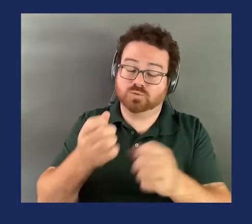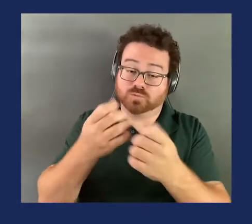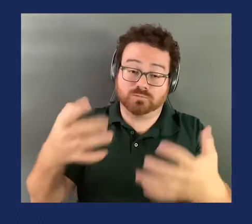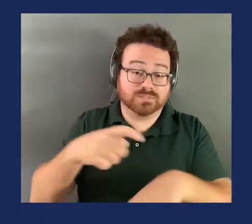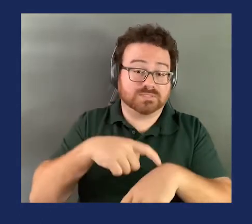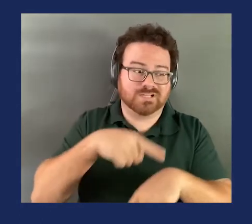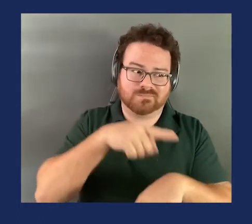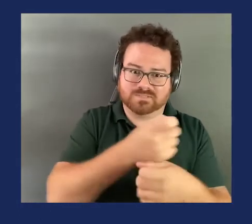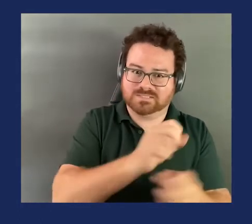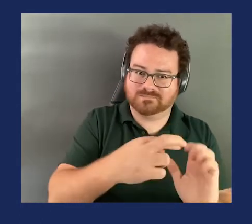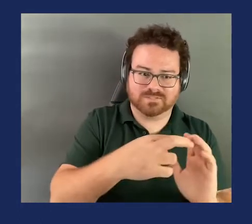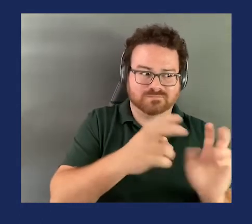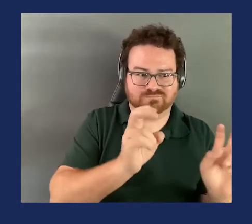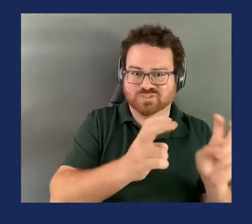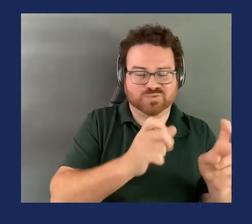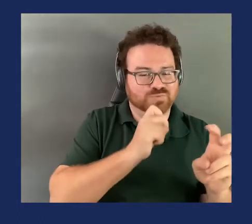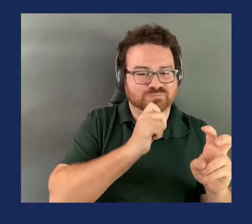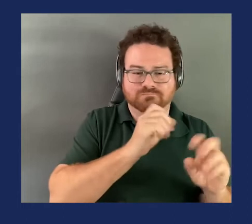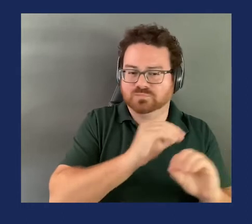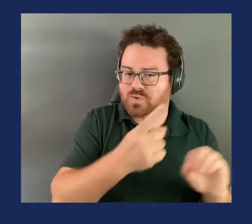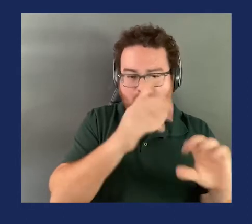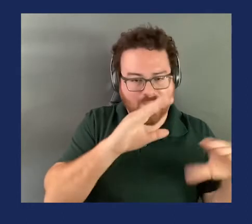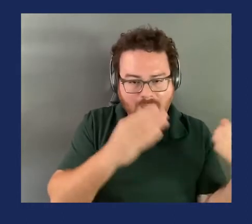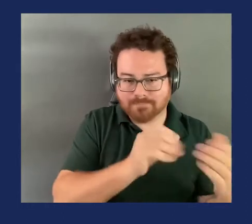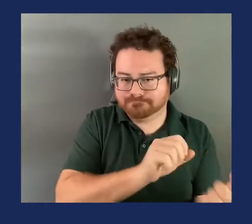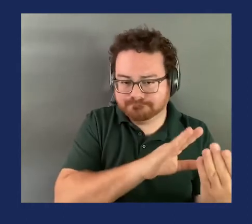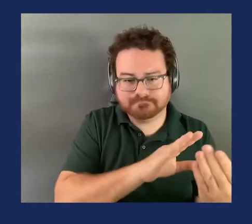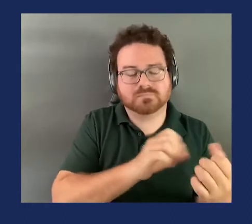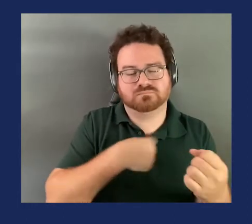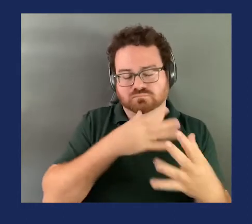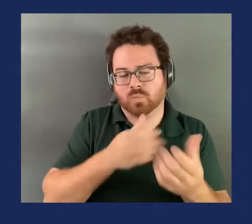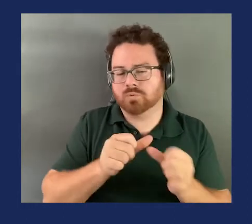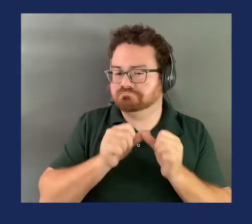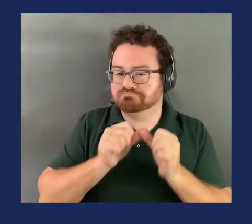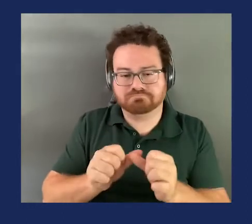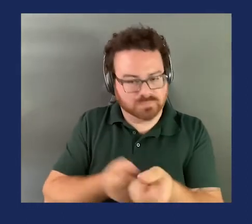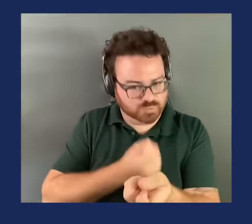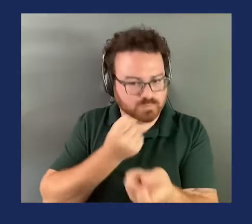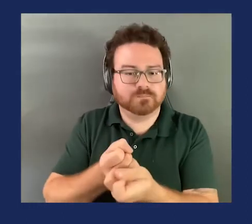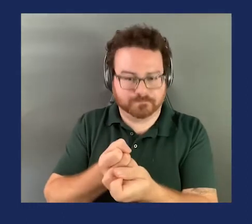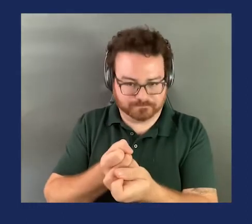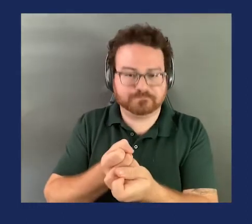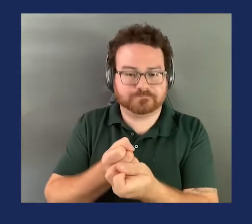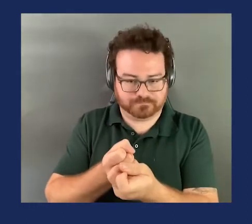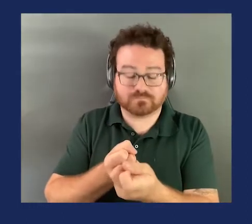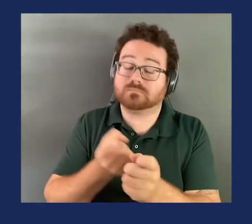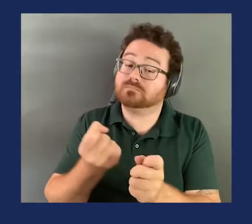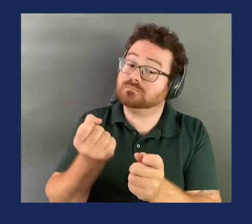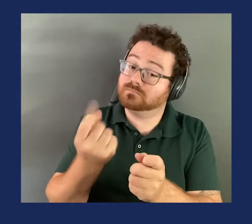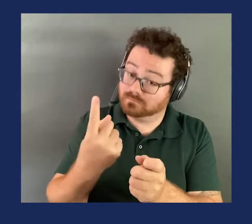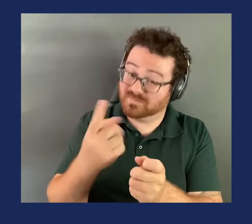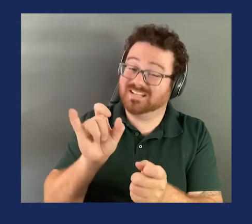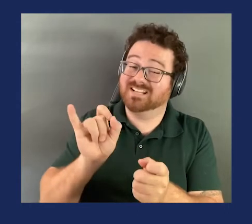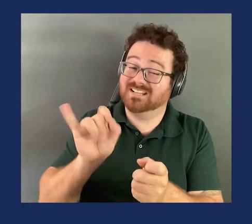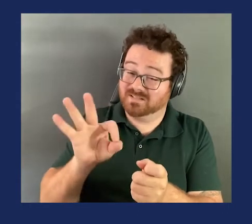are not getting addressed. So I'm going to stay consistent and I'm going to support the amendment with the caveat that if we do